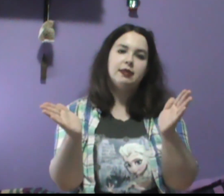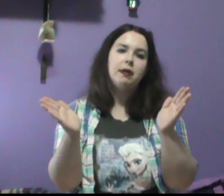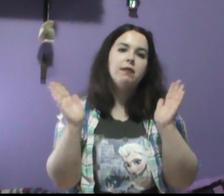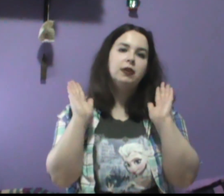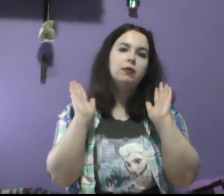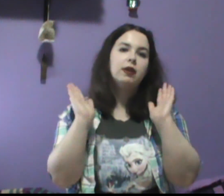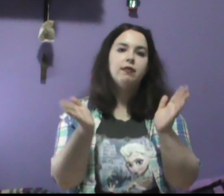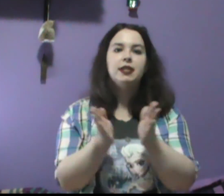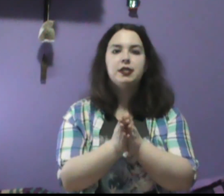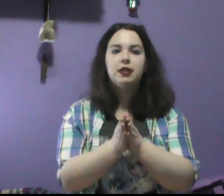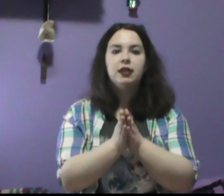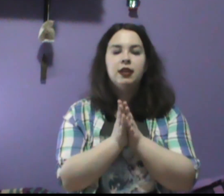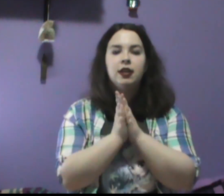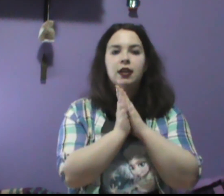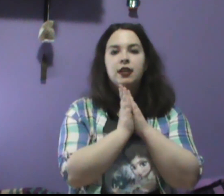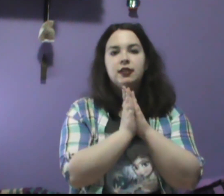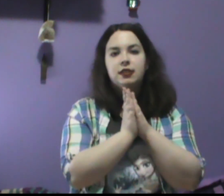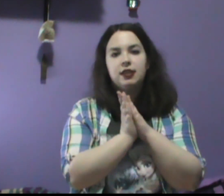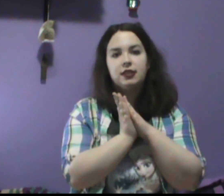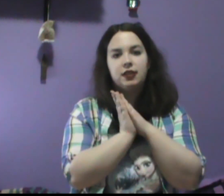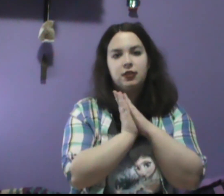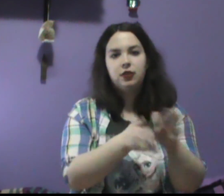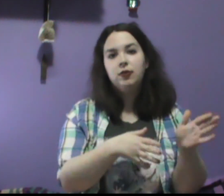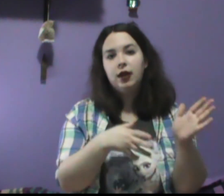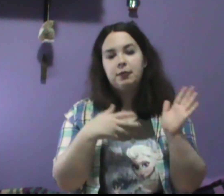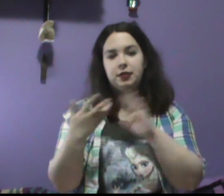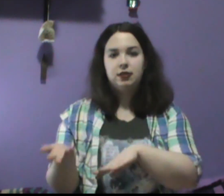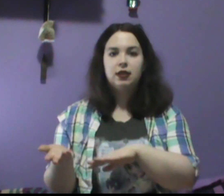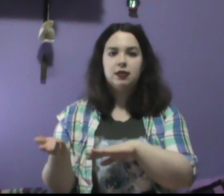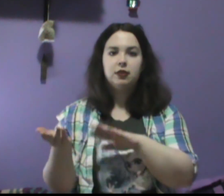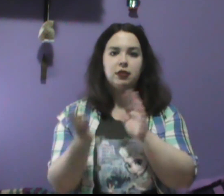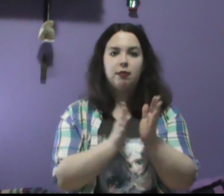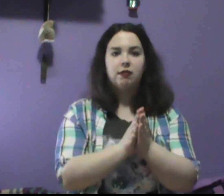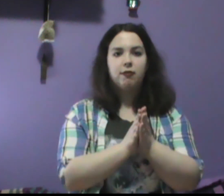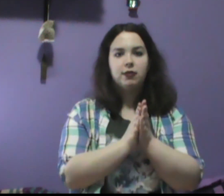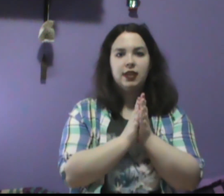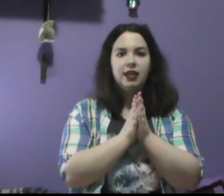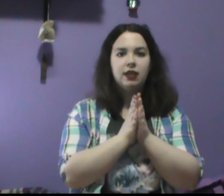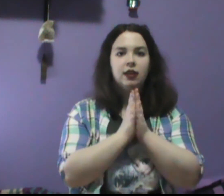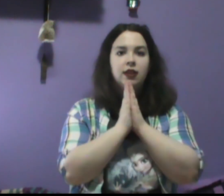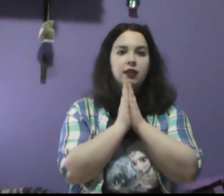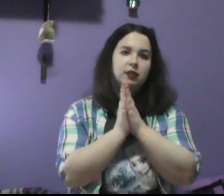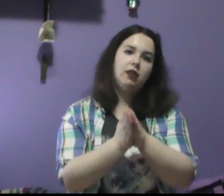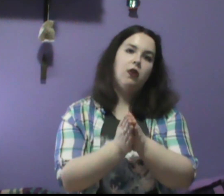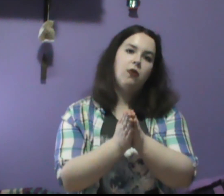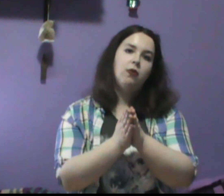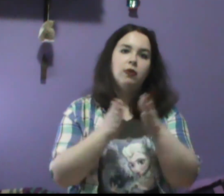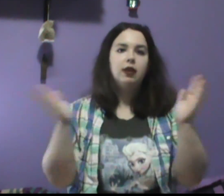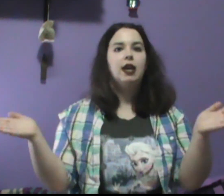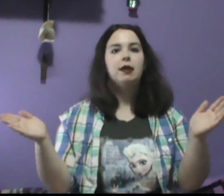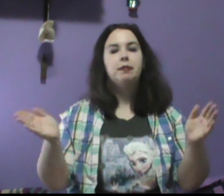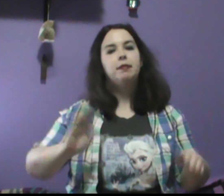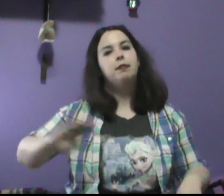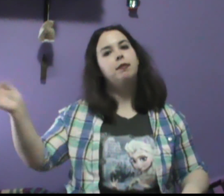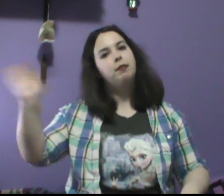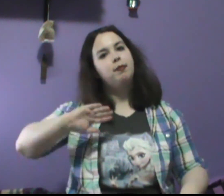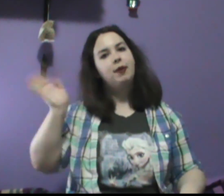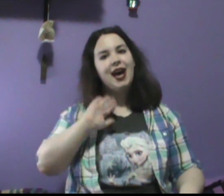that's my review of Legion, Season 2, Episode 6, called Chapter 14. So, yeah. Bye!